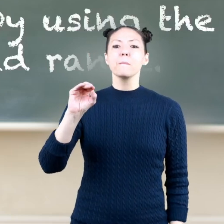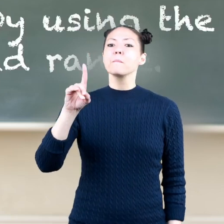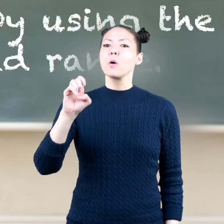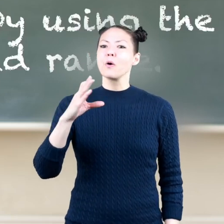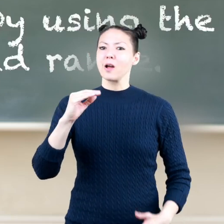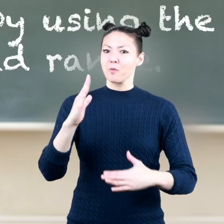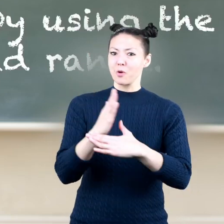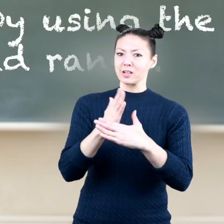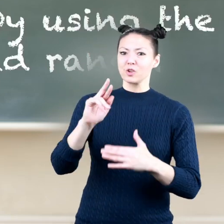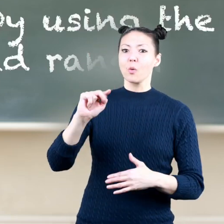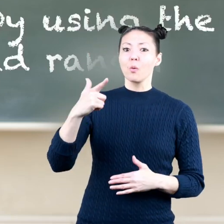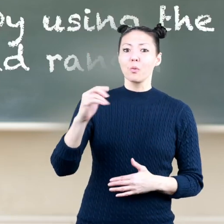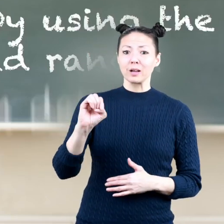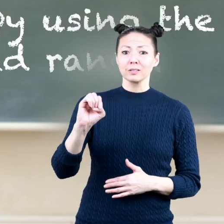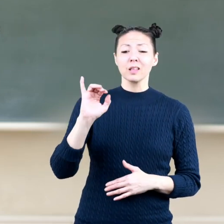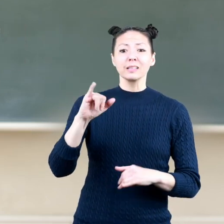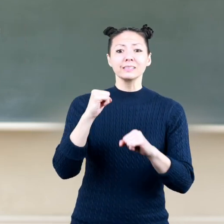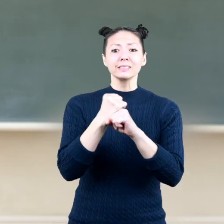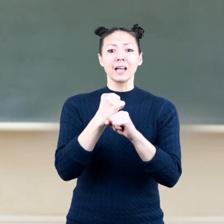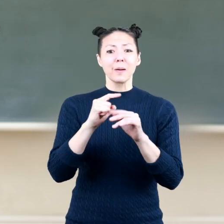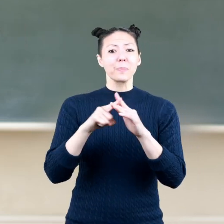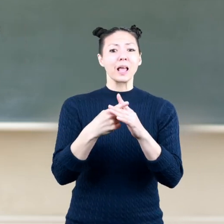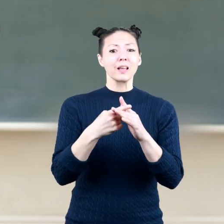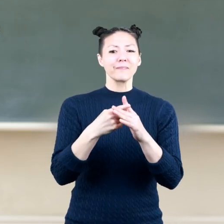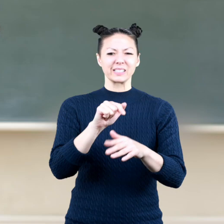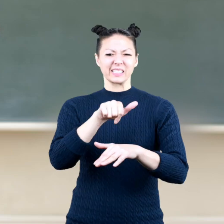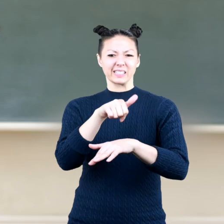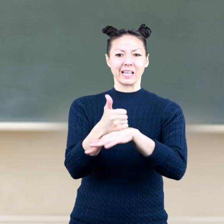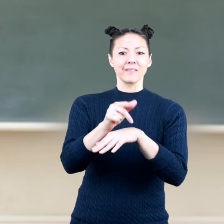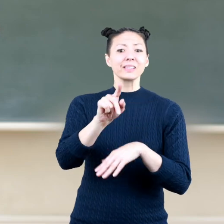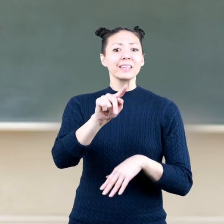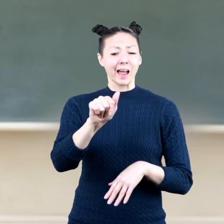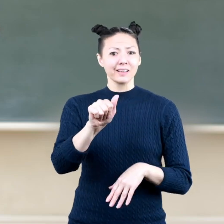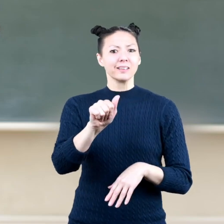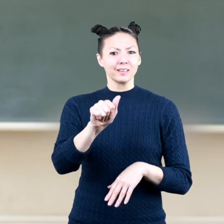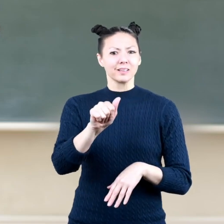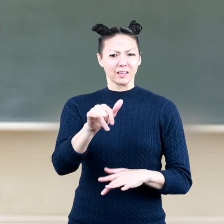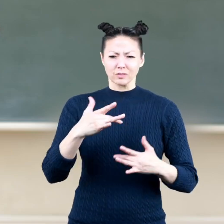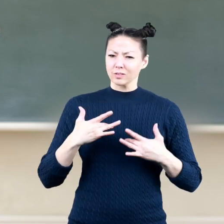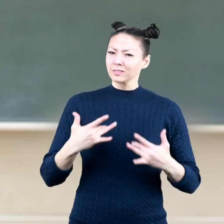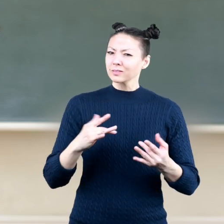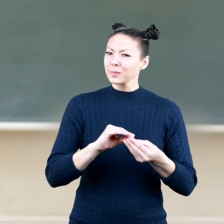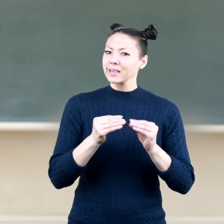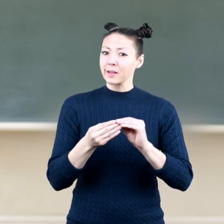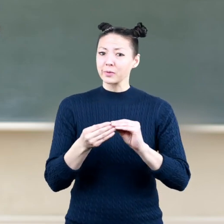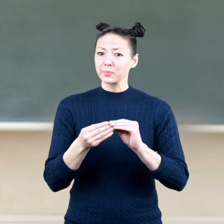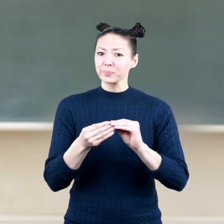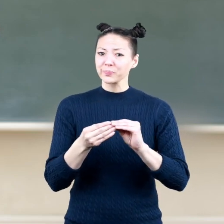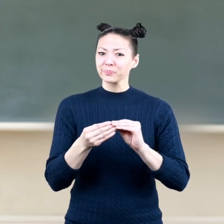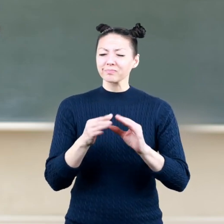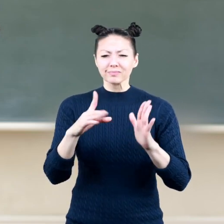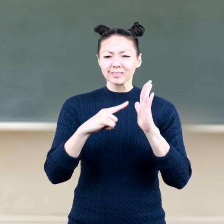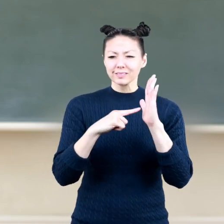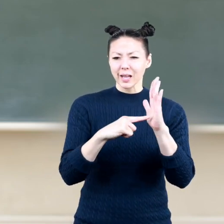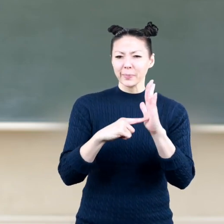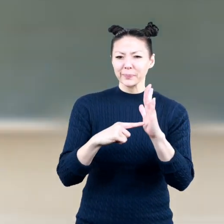and range all statistics begin with the set of data usually numbers here's an example